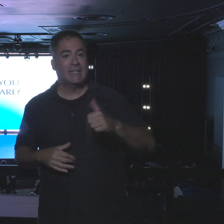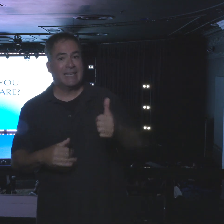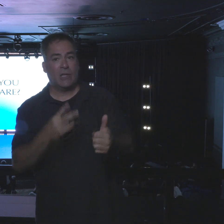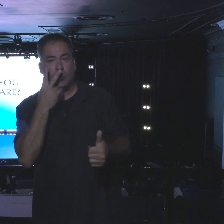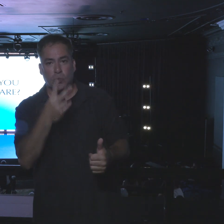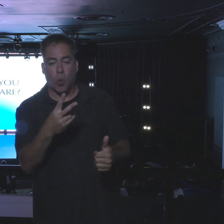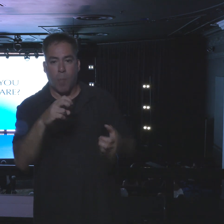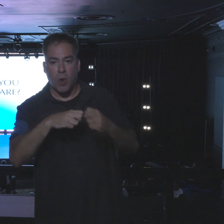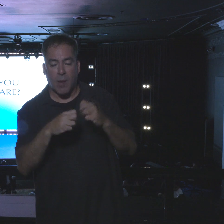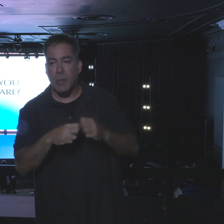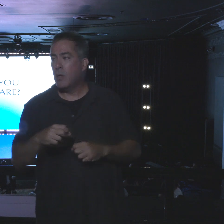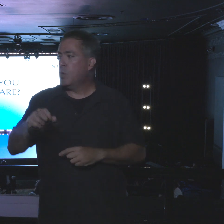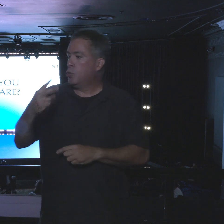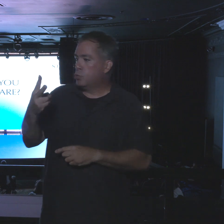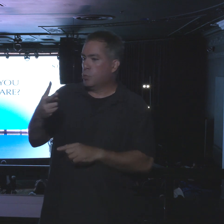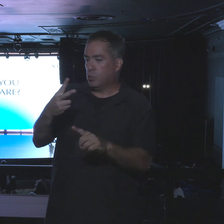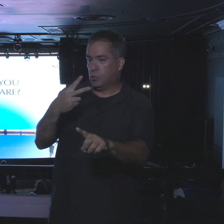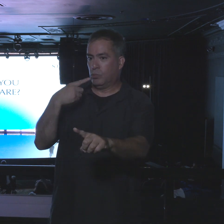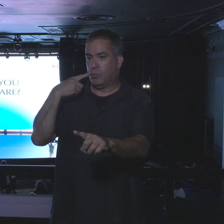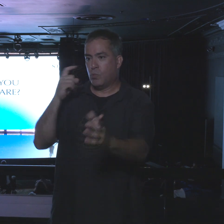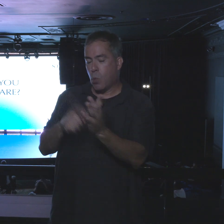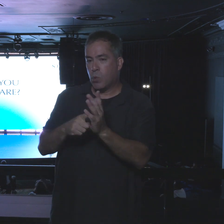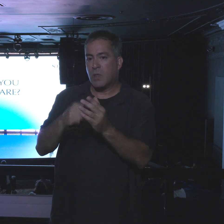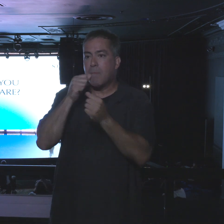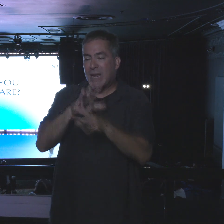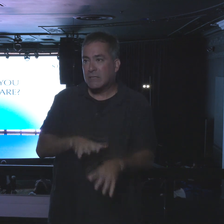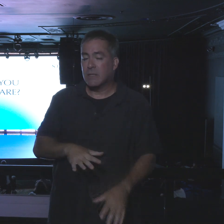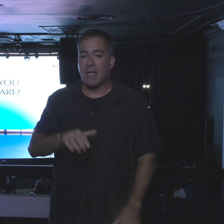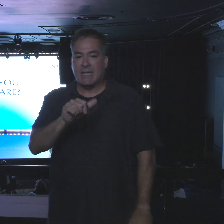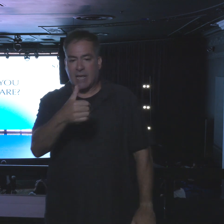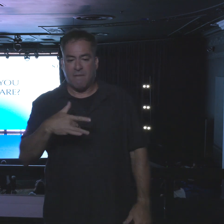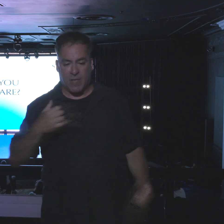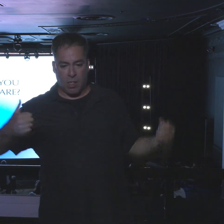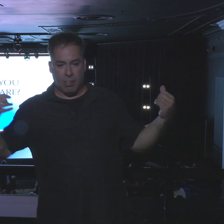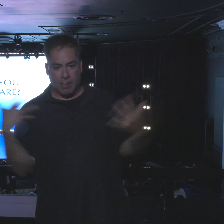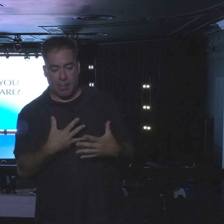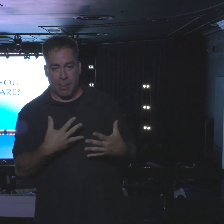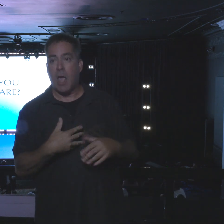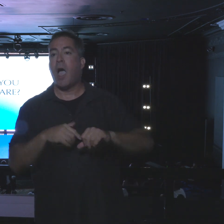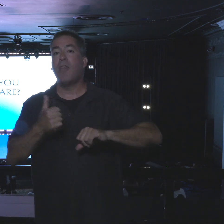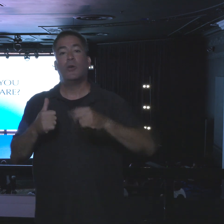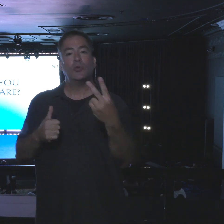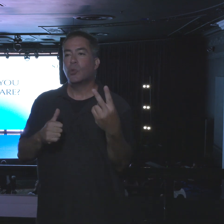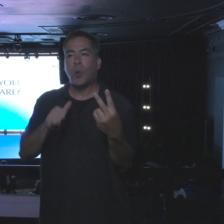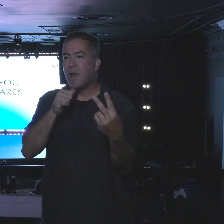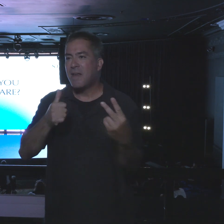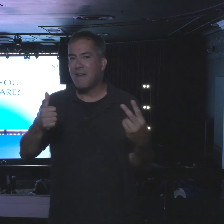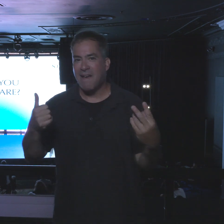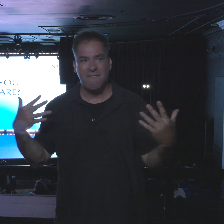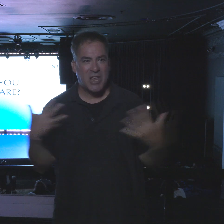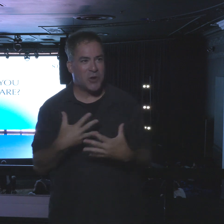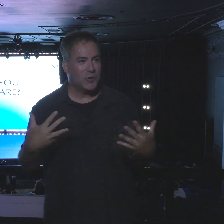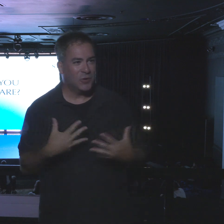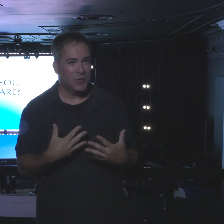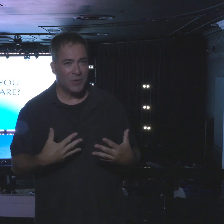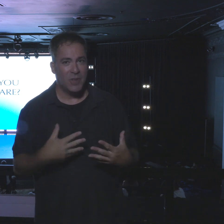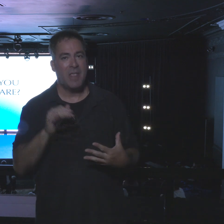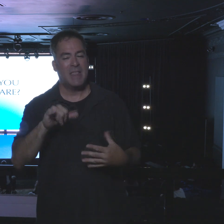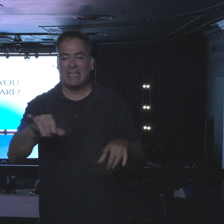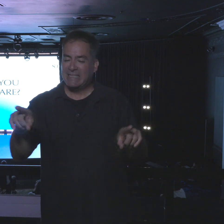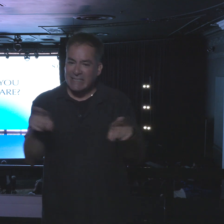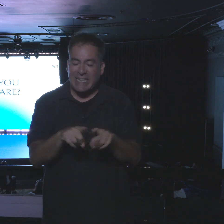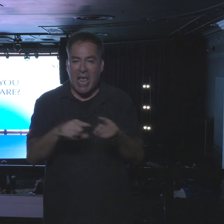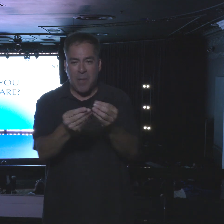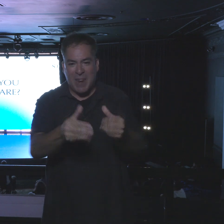saw burdens, 10 were fear stricken, two were fearless. Here they see the same